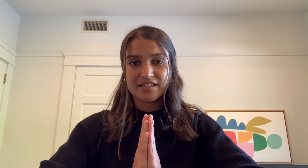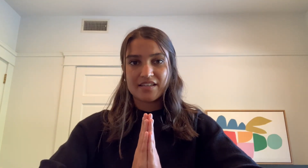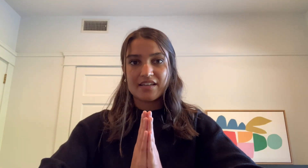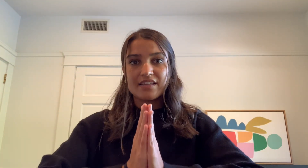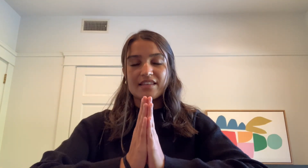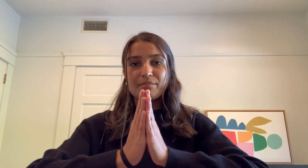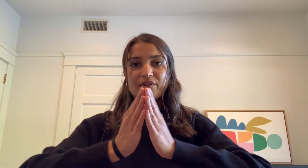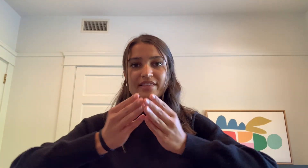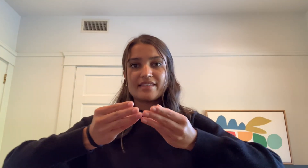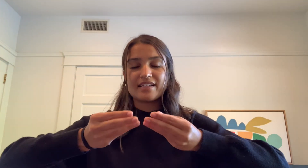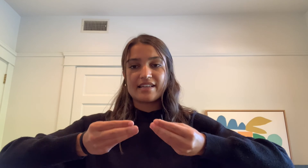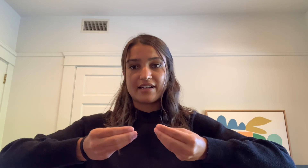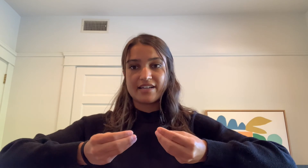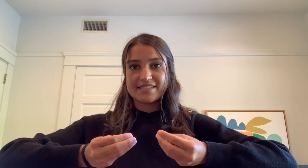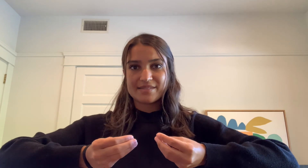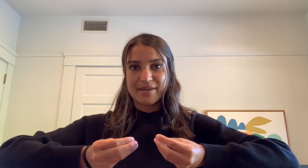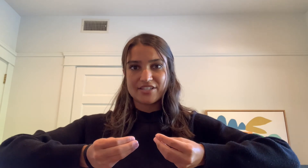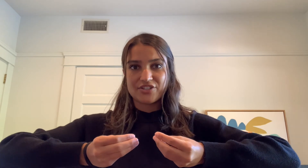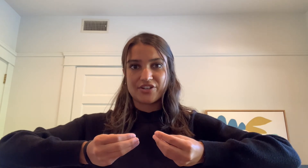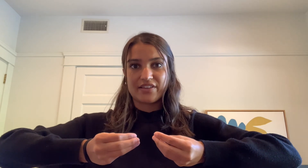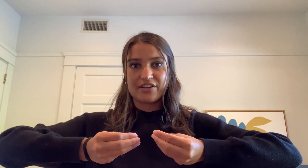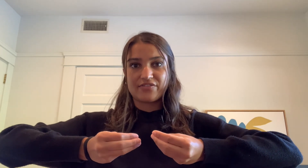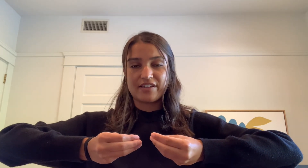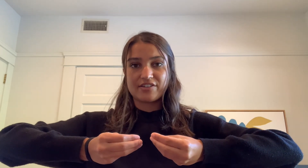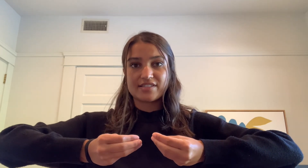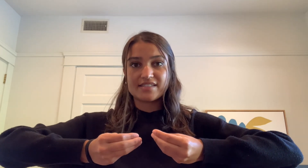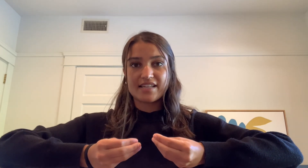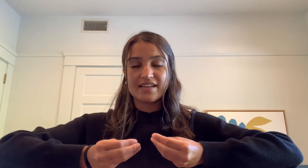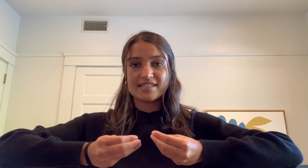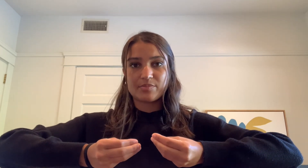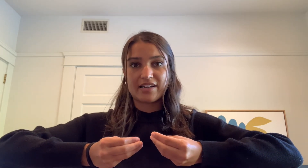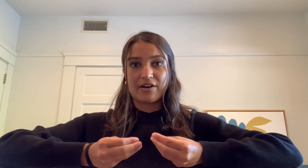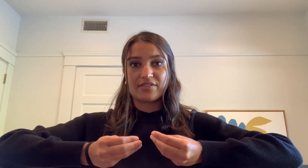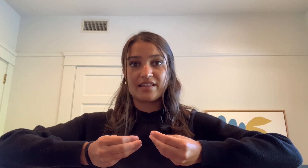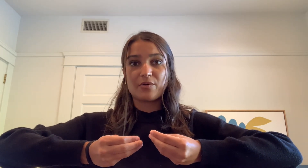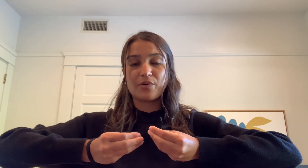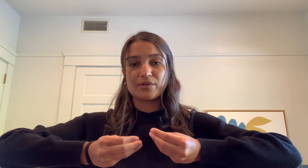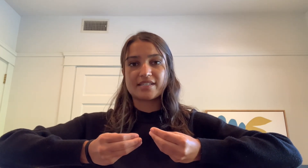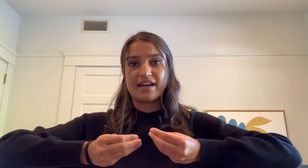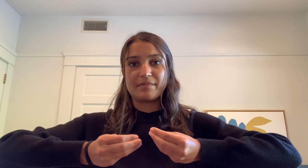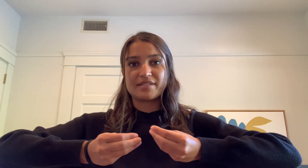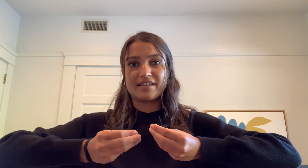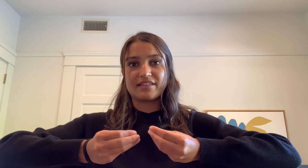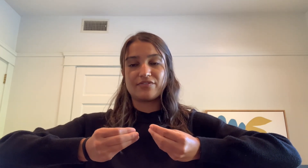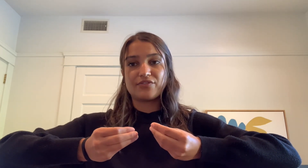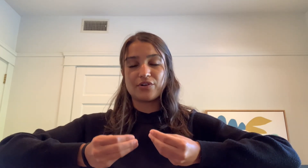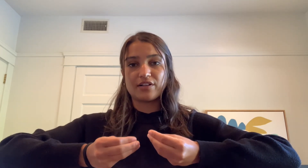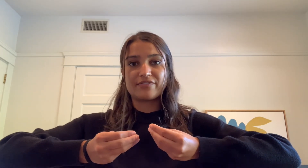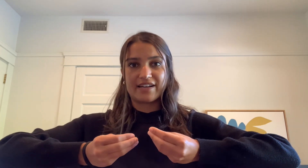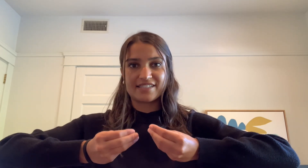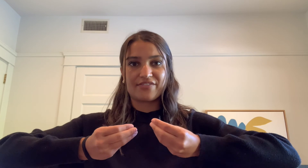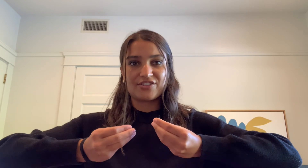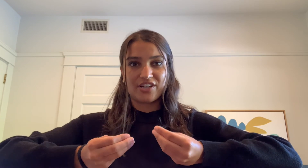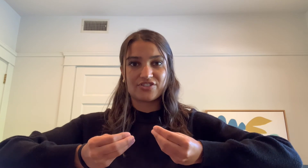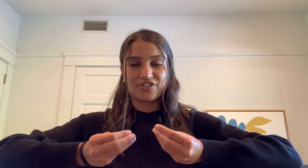The important thing here is to make sure that your fingers stay spread out the whole time to get the full effect of the gesture.